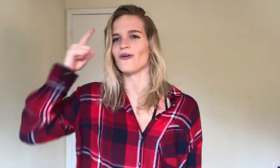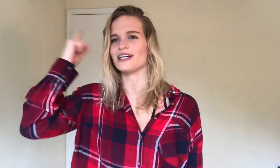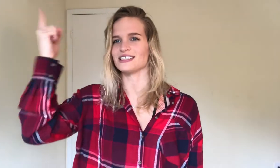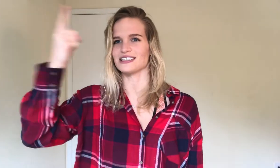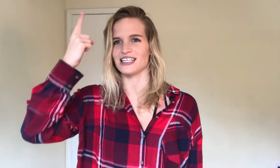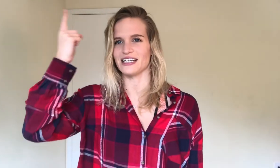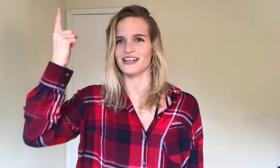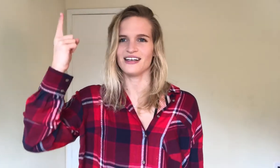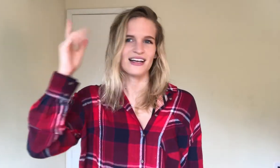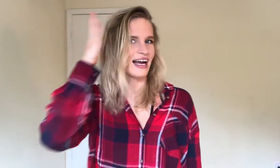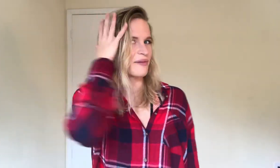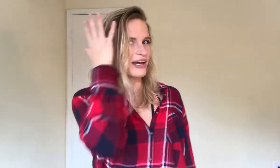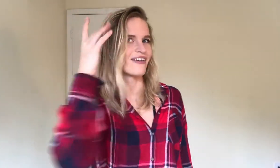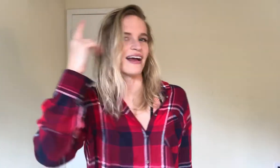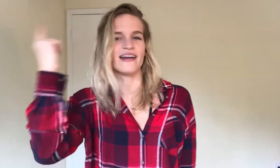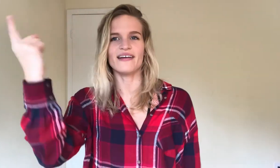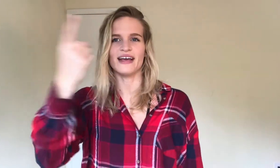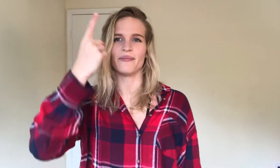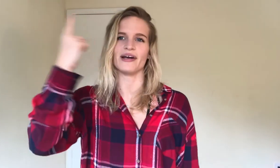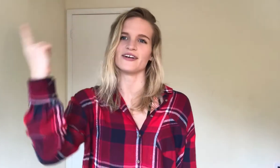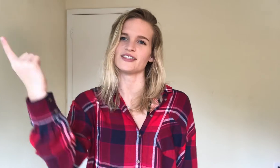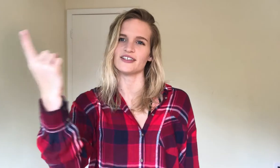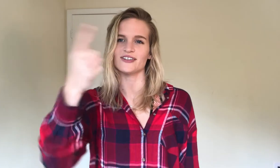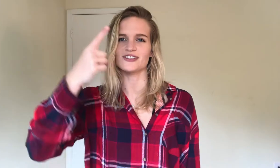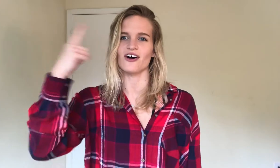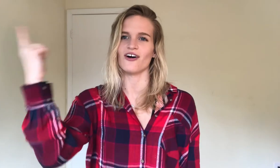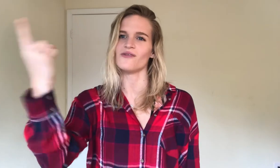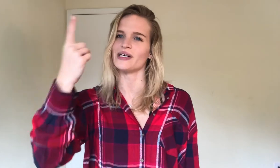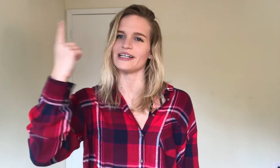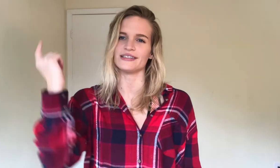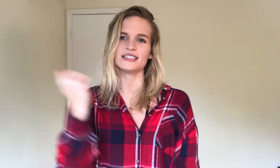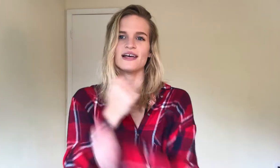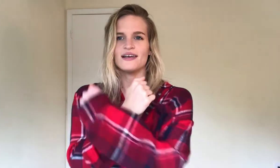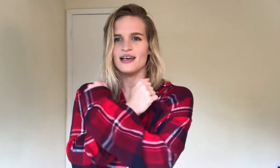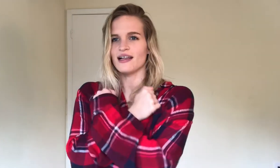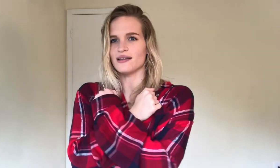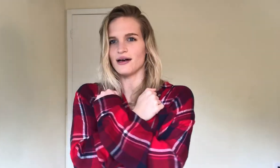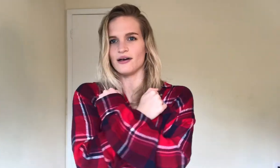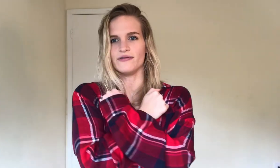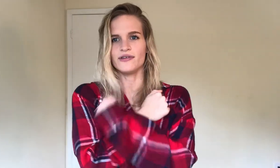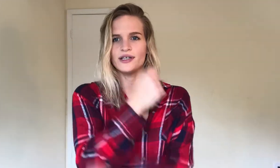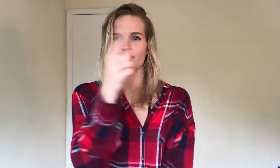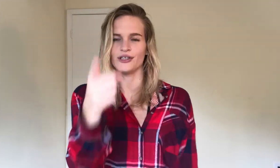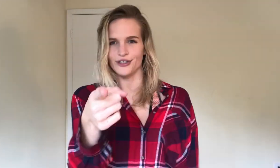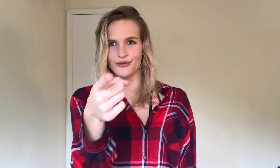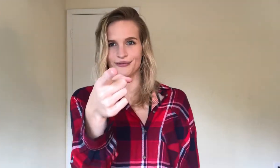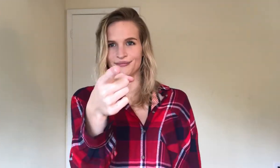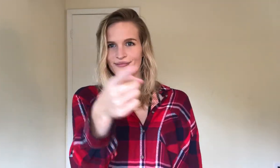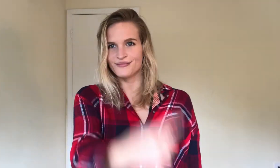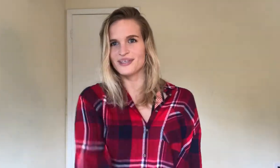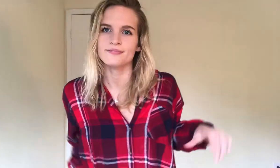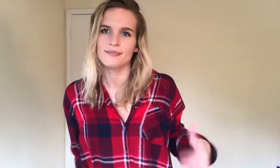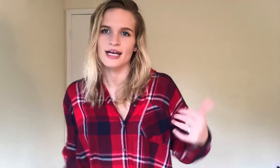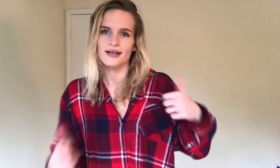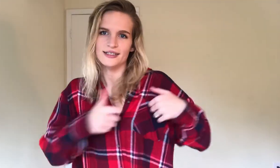always is like, kind of by your head, in bigger circles, always love you. Because,